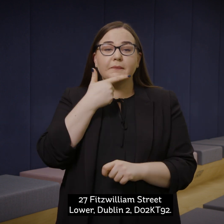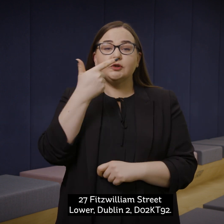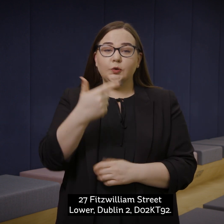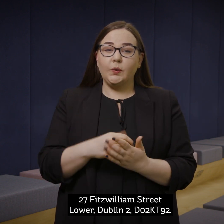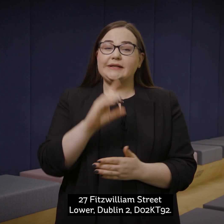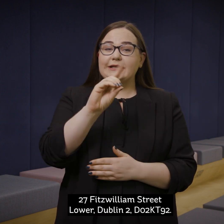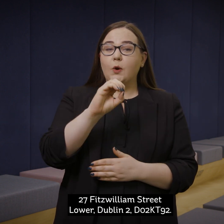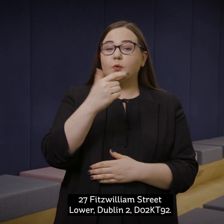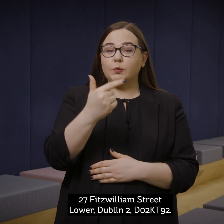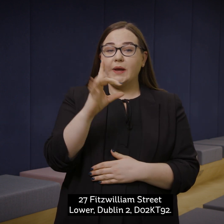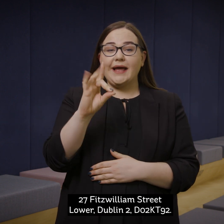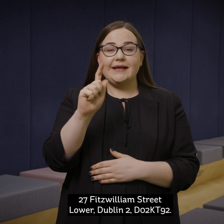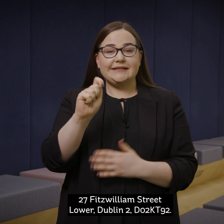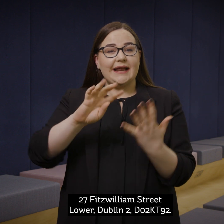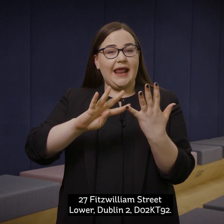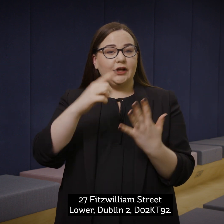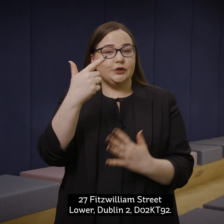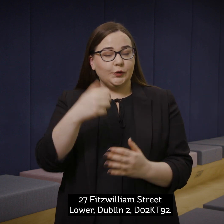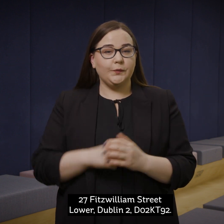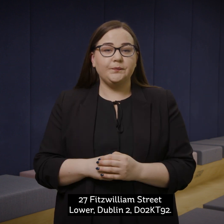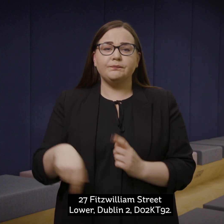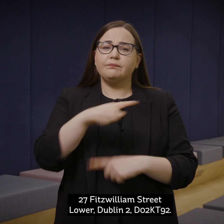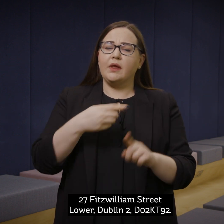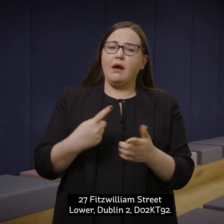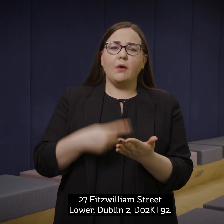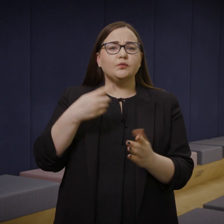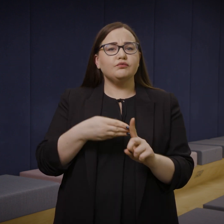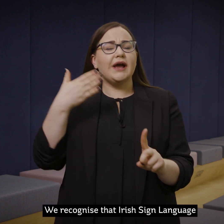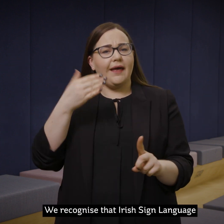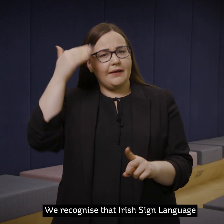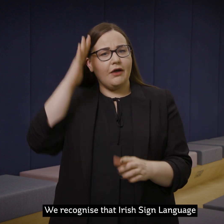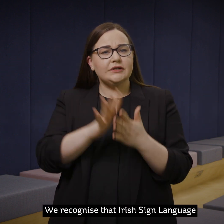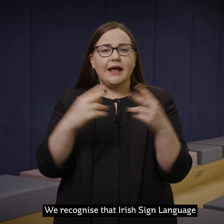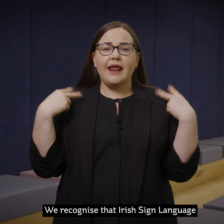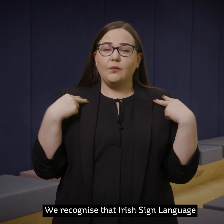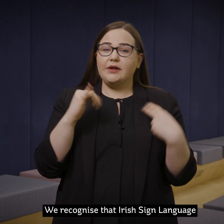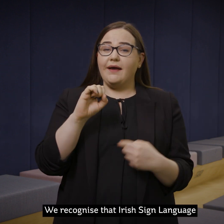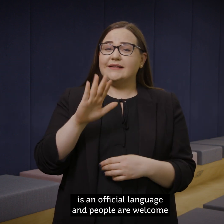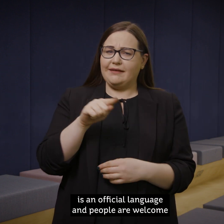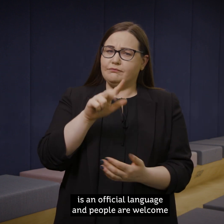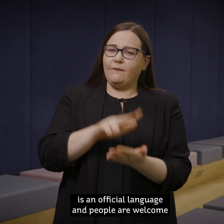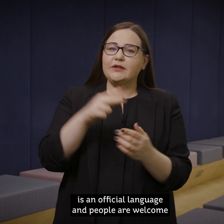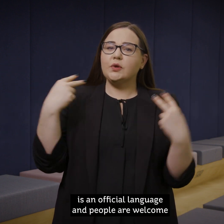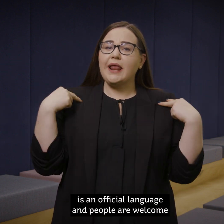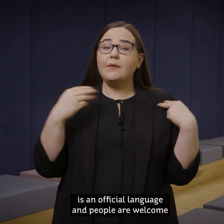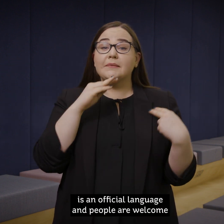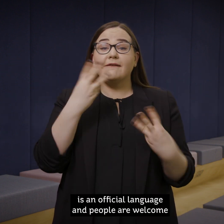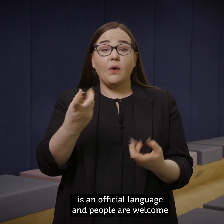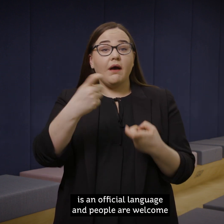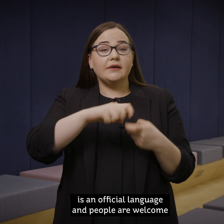2, D02 KT92. We recognise that Irish Sign Language is an official language and people are welcome